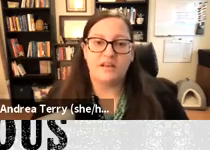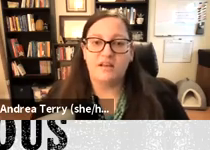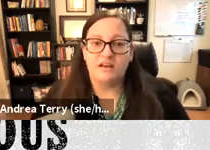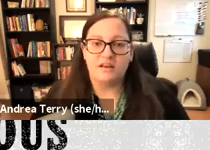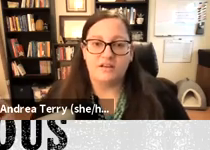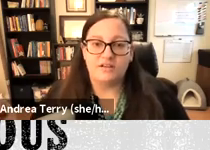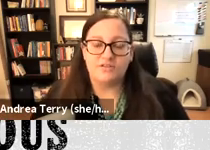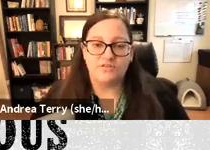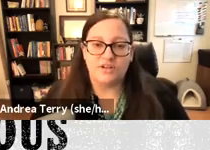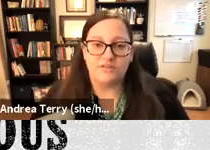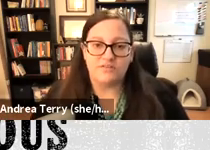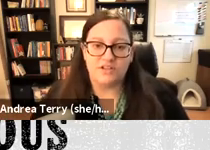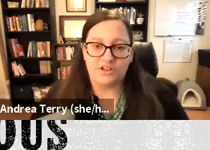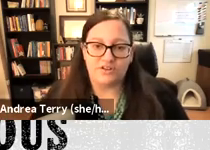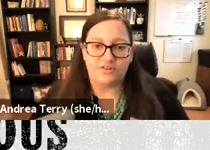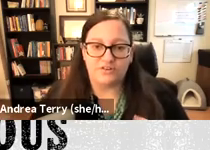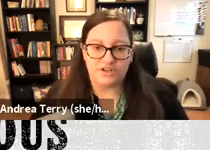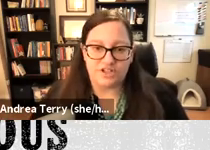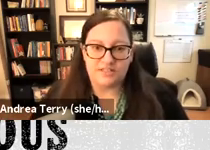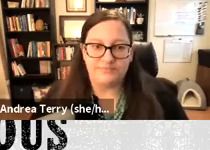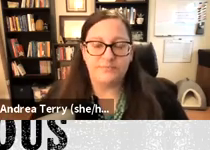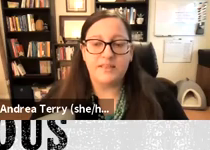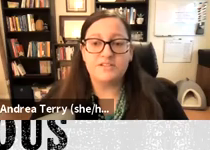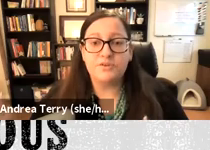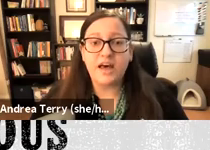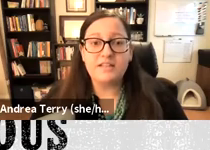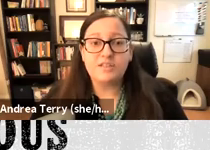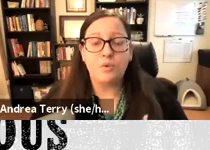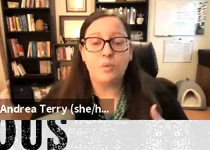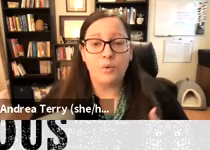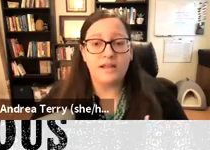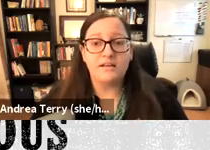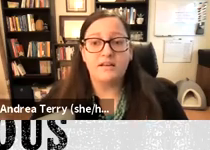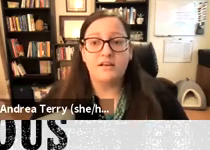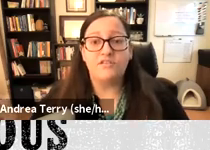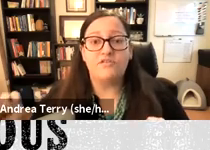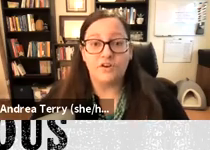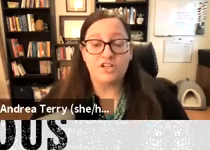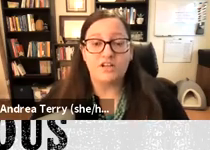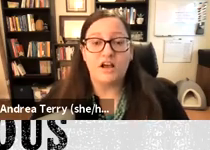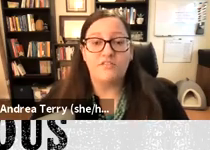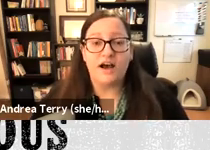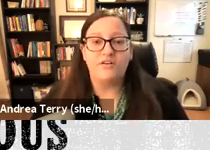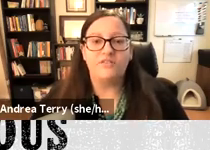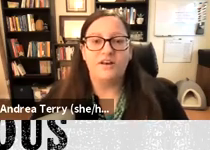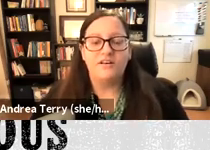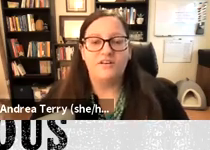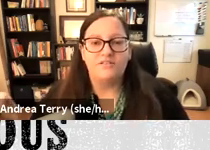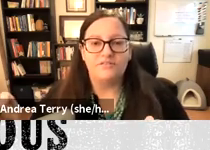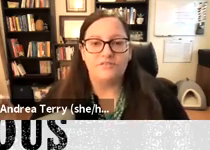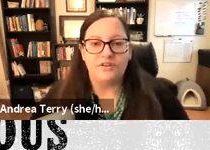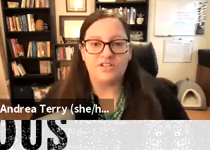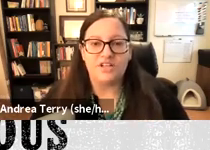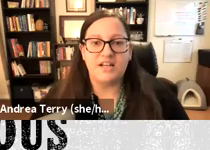being conservative evangelical Christians. So that's one version of religion.